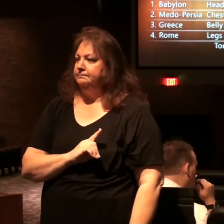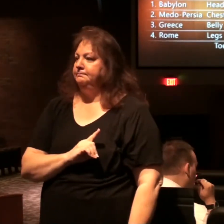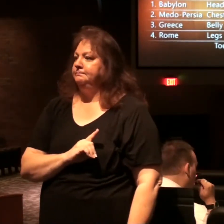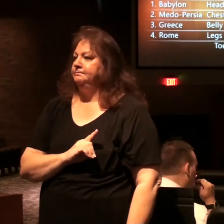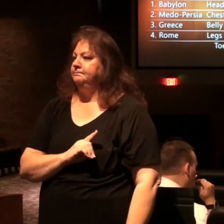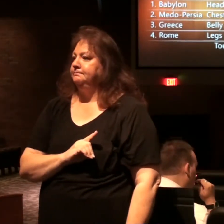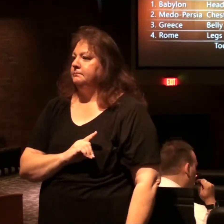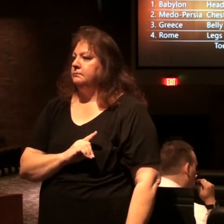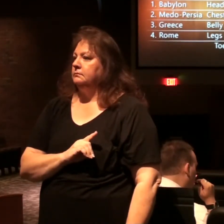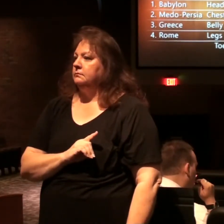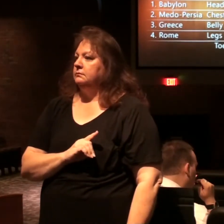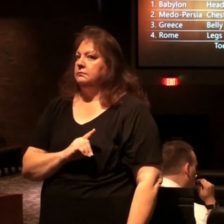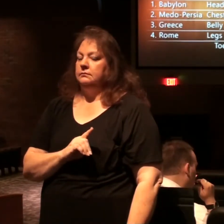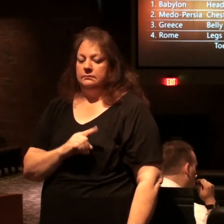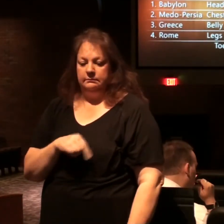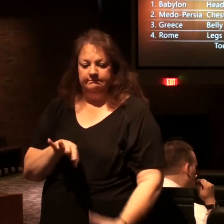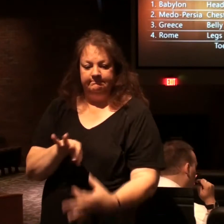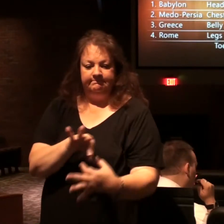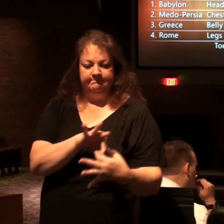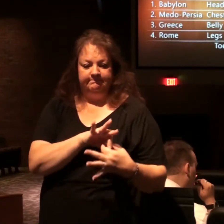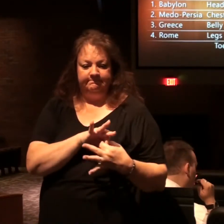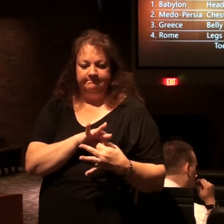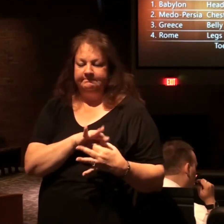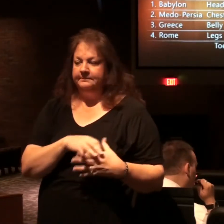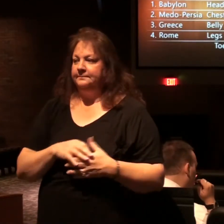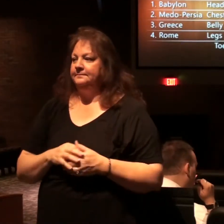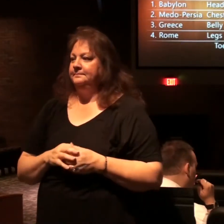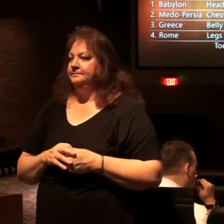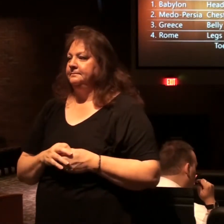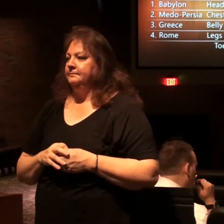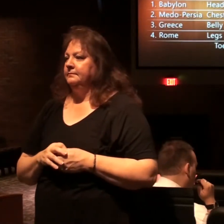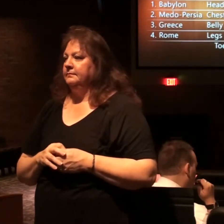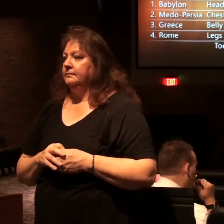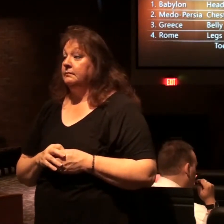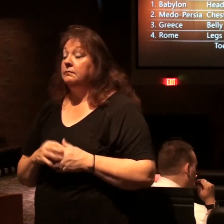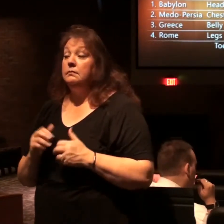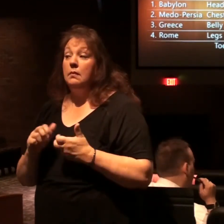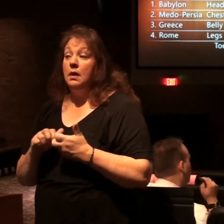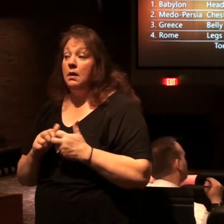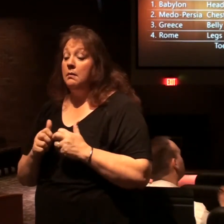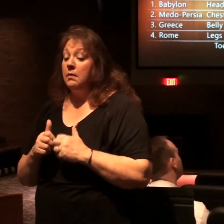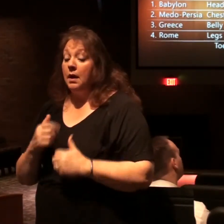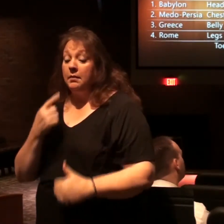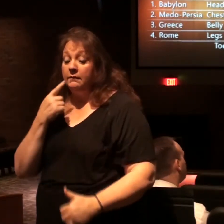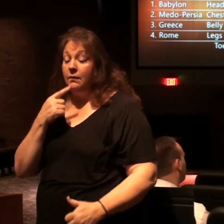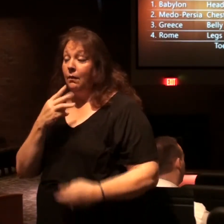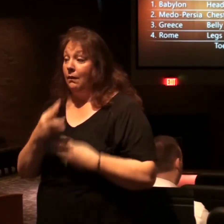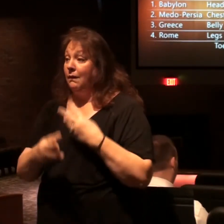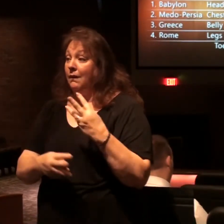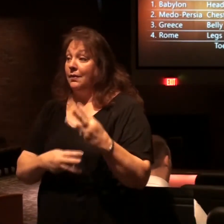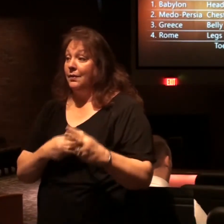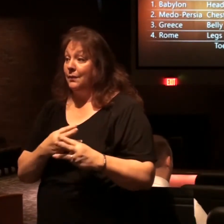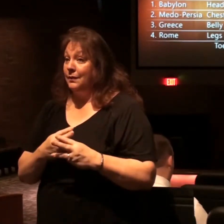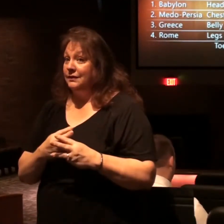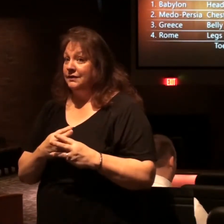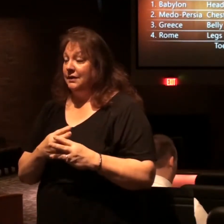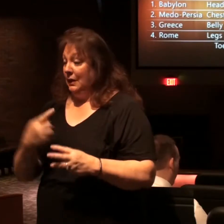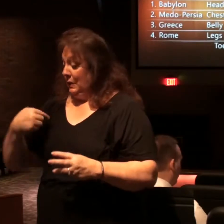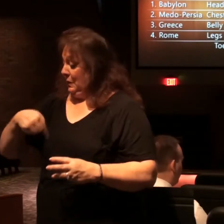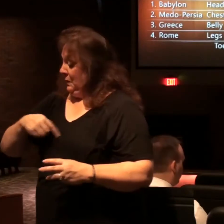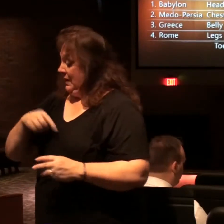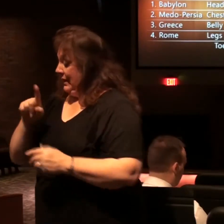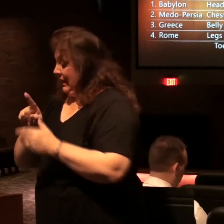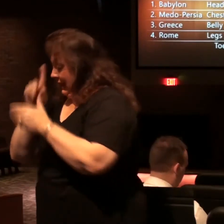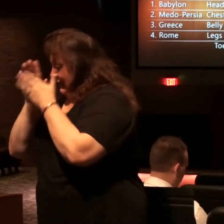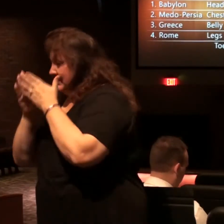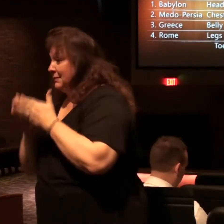this just gives us unity in that the only problem for the world are believers this is where